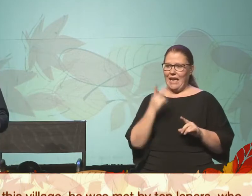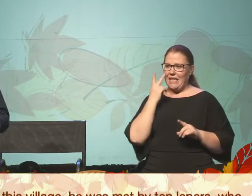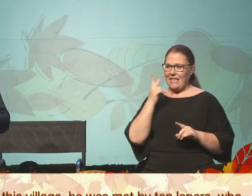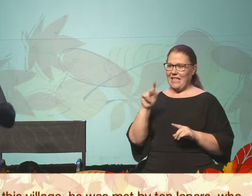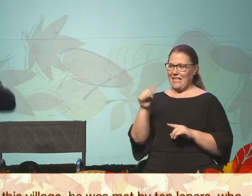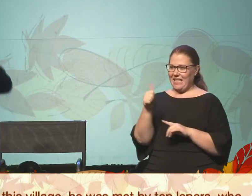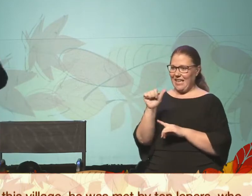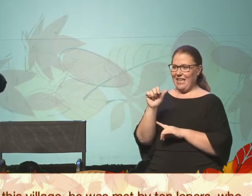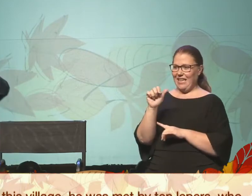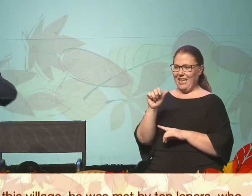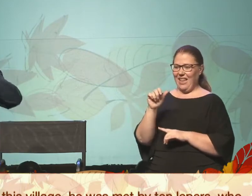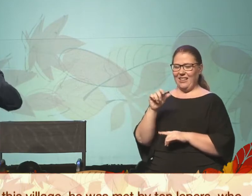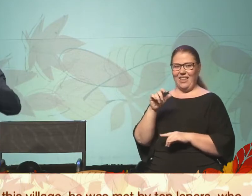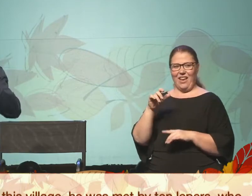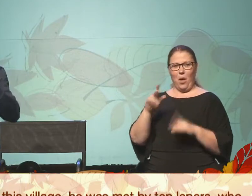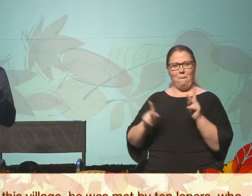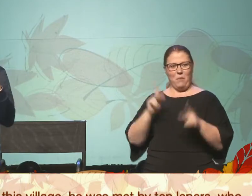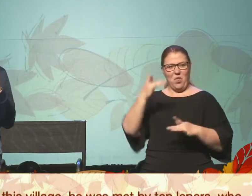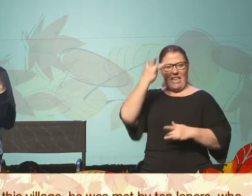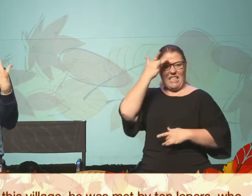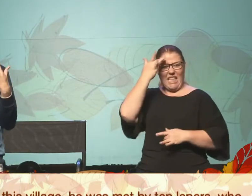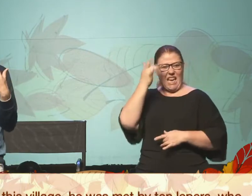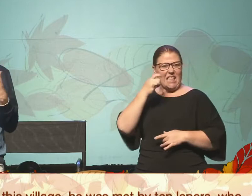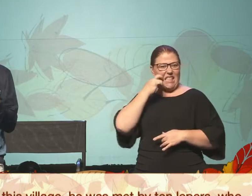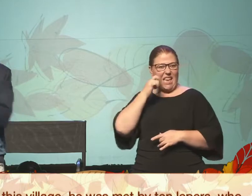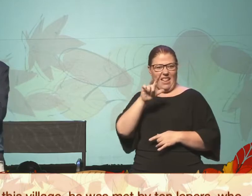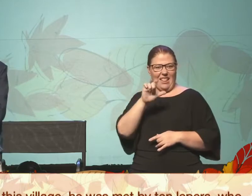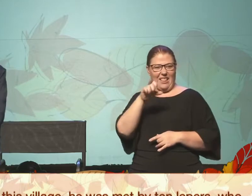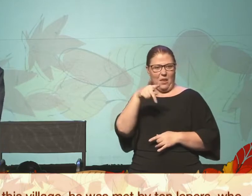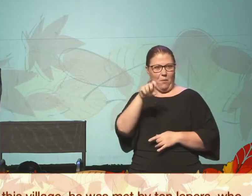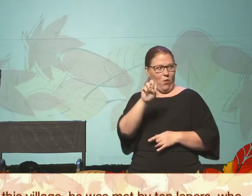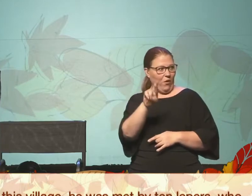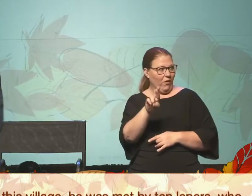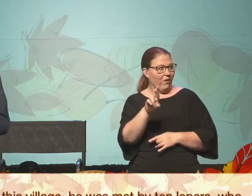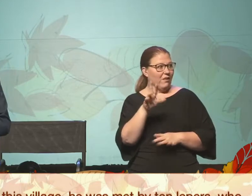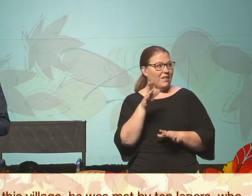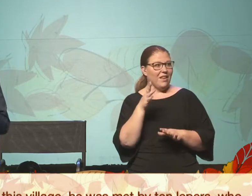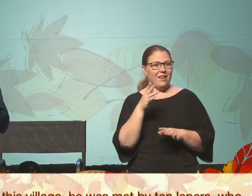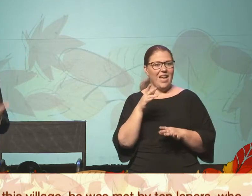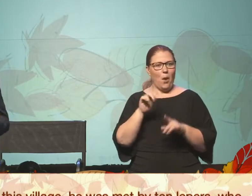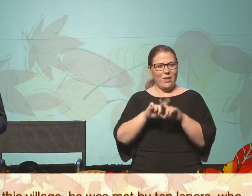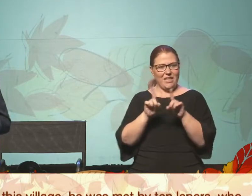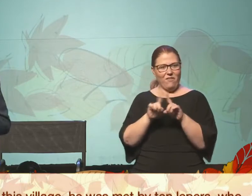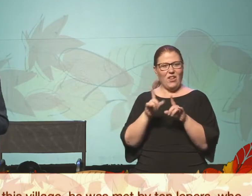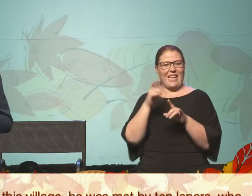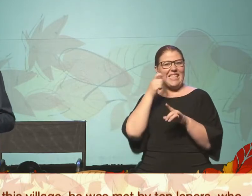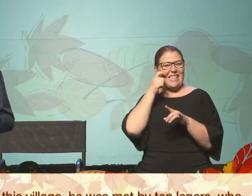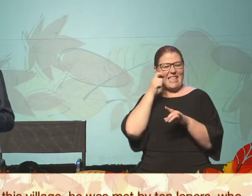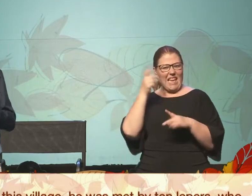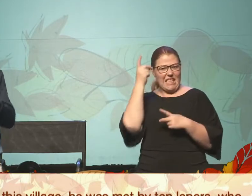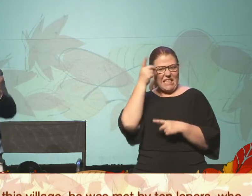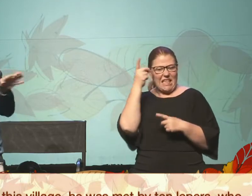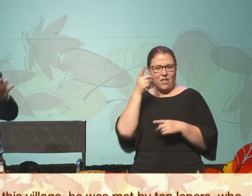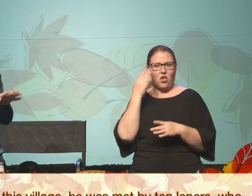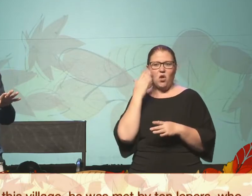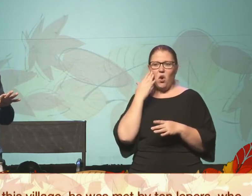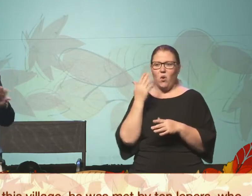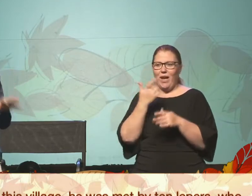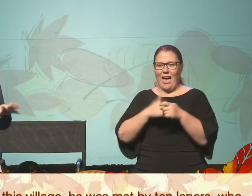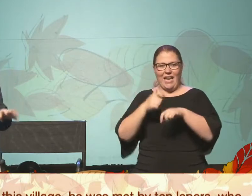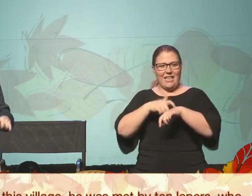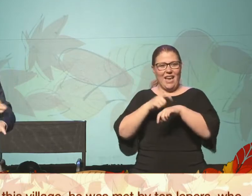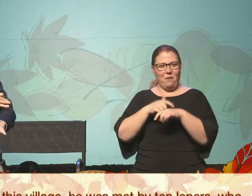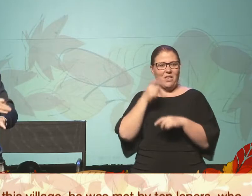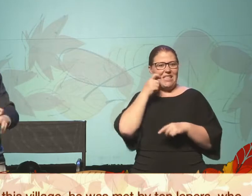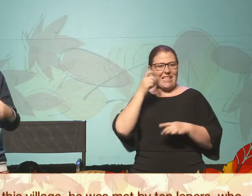lepers. So we know there's a leper colony. Now, leprosy is different than what we think of leprosy. was a skin disease. Anytime there was a skin